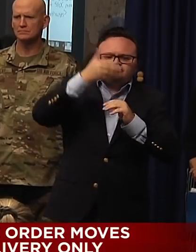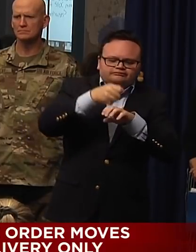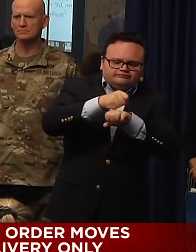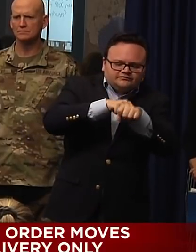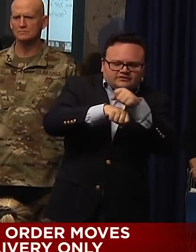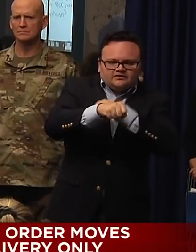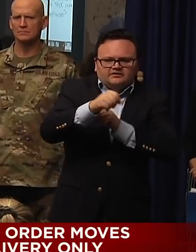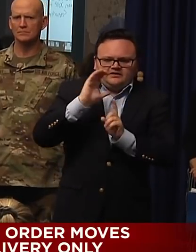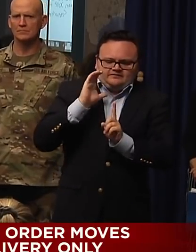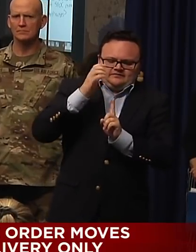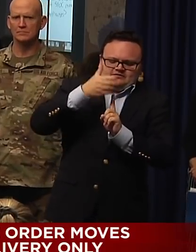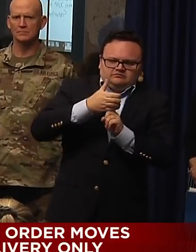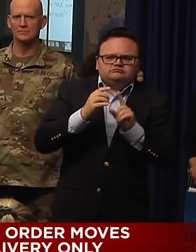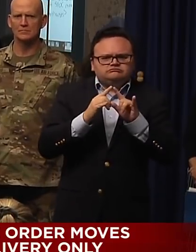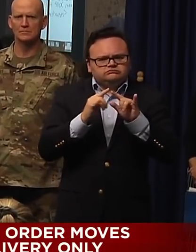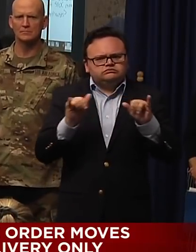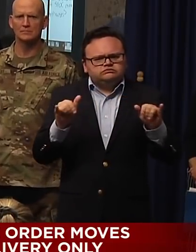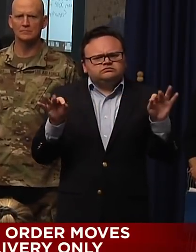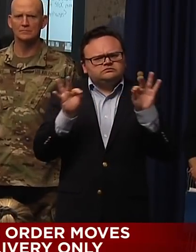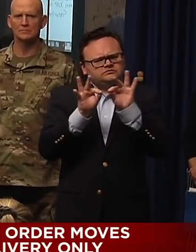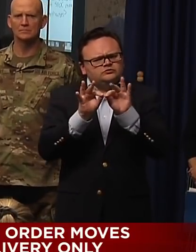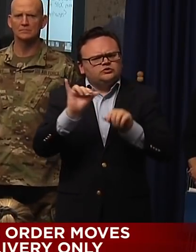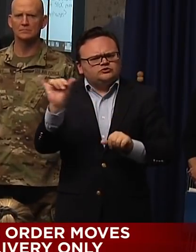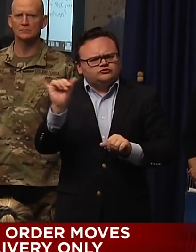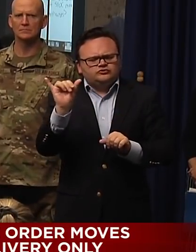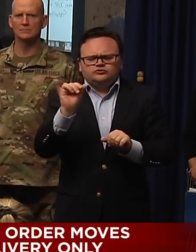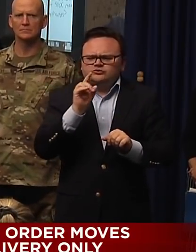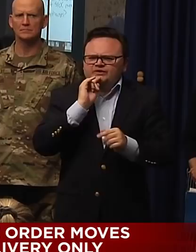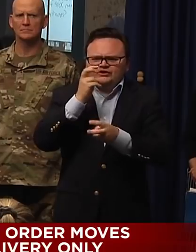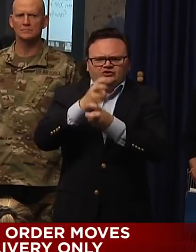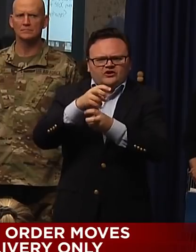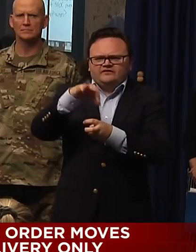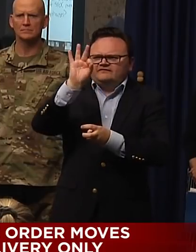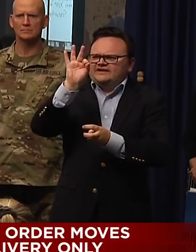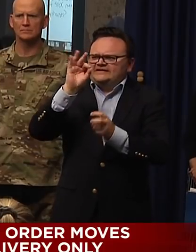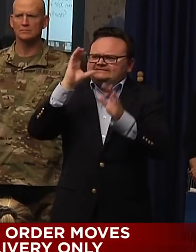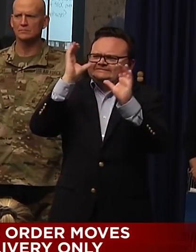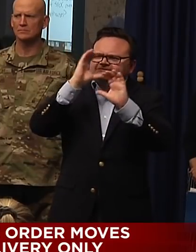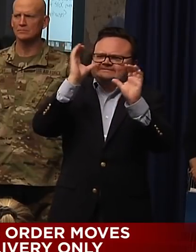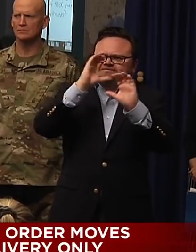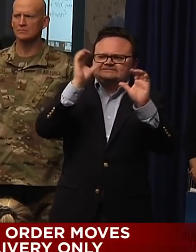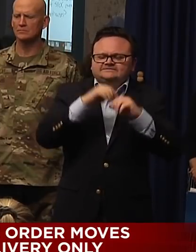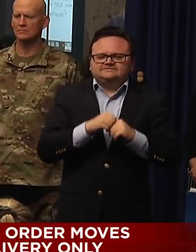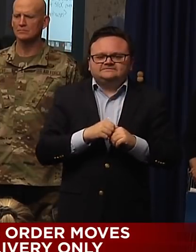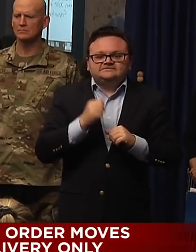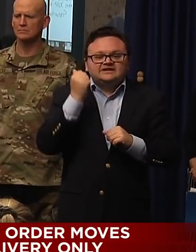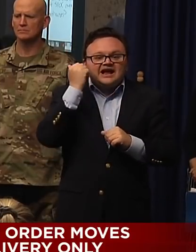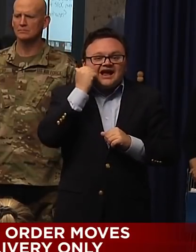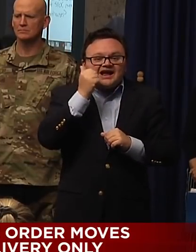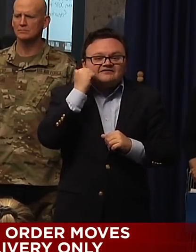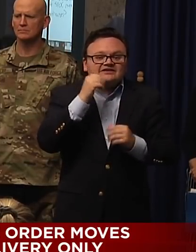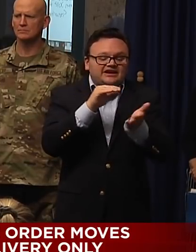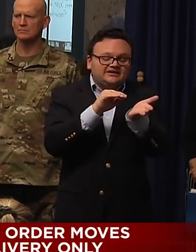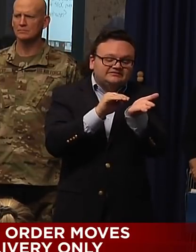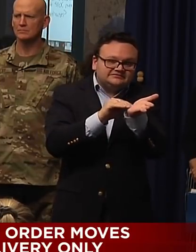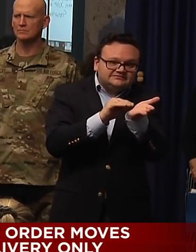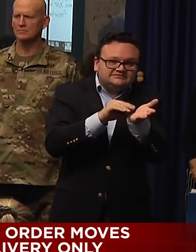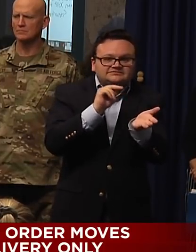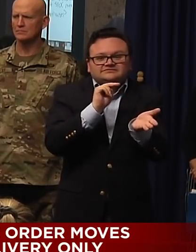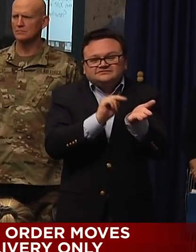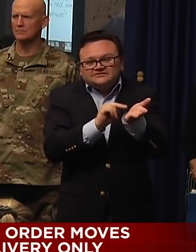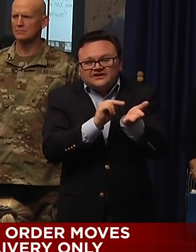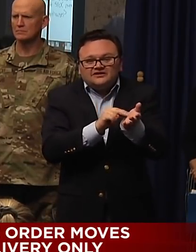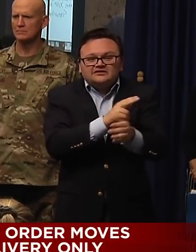very, very important. You know, they're going at it every day, putting themselves at risk with this. And,